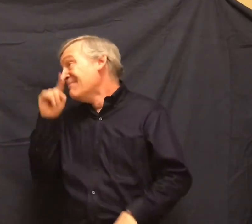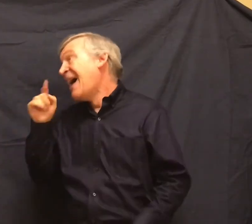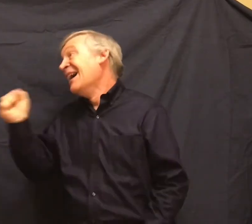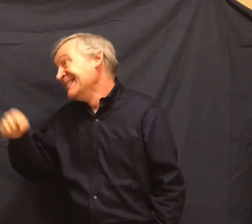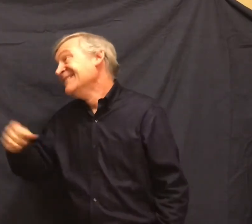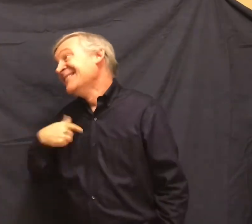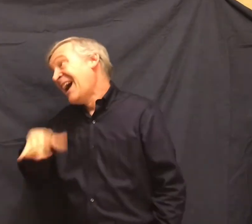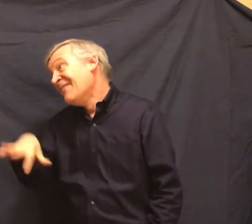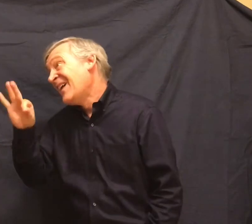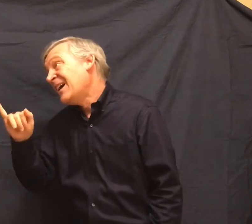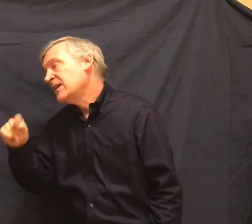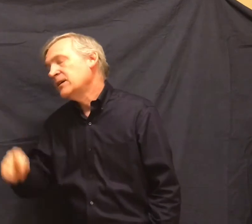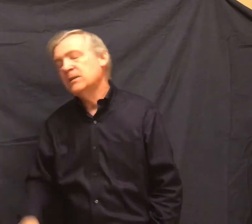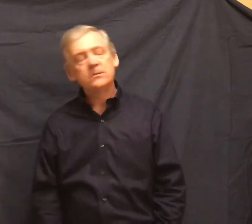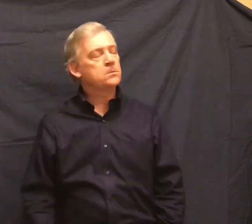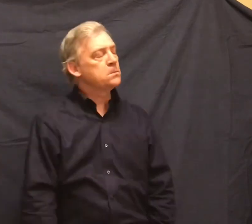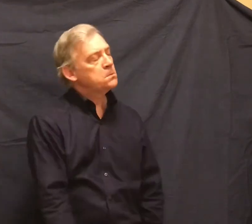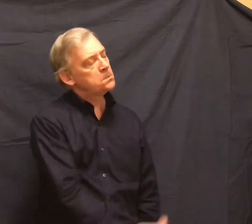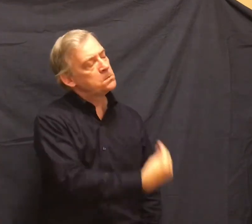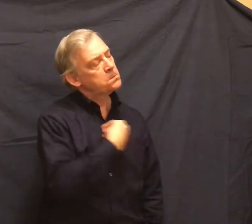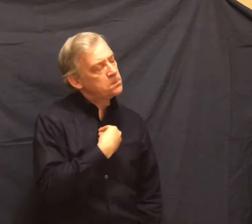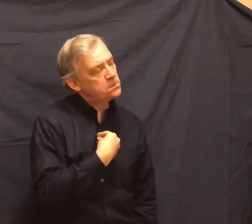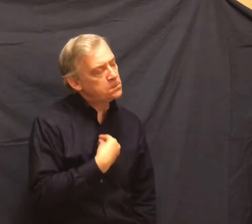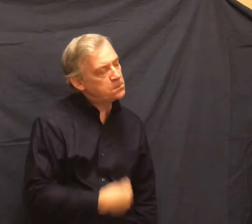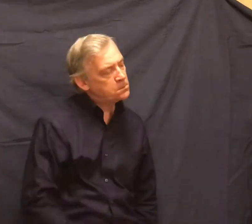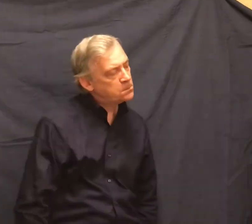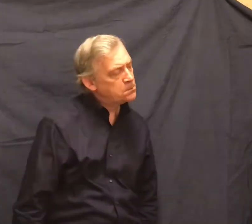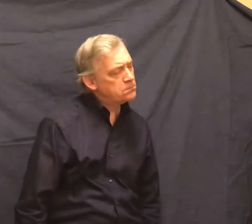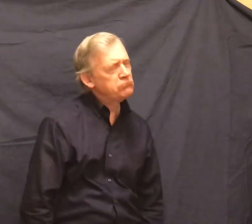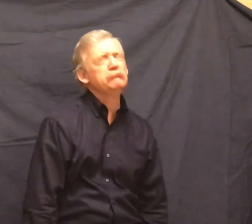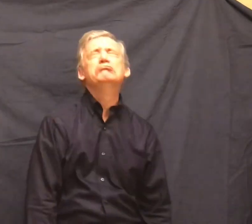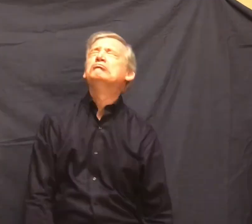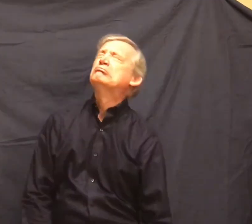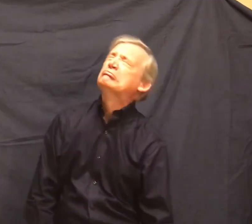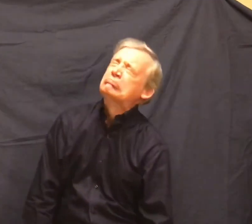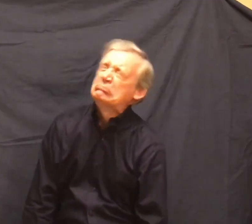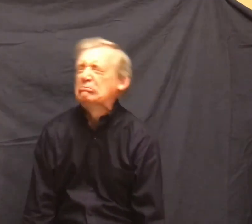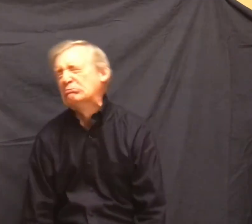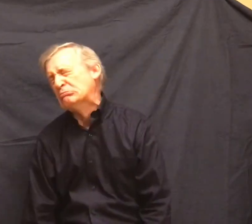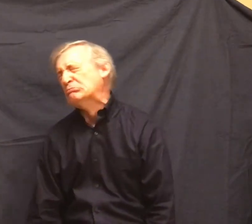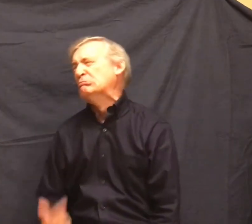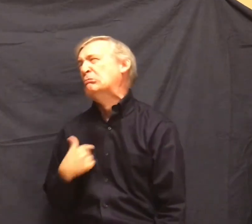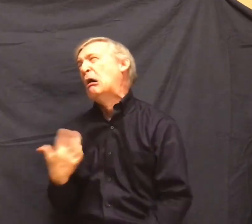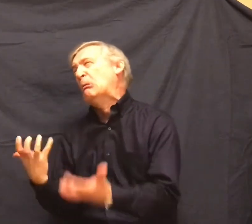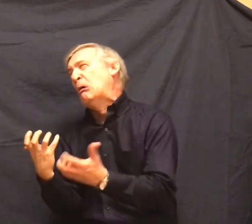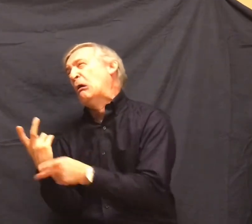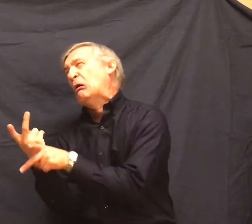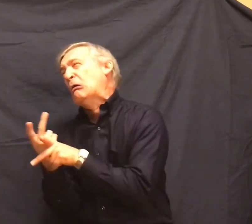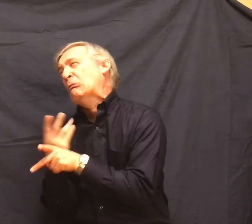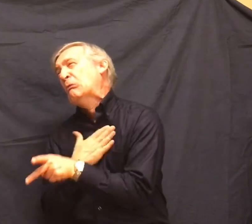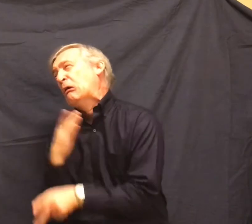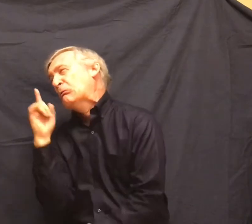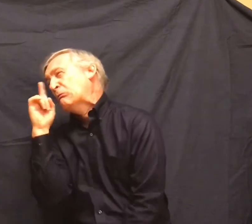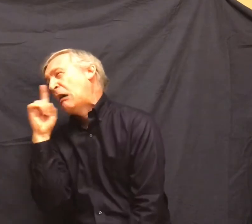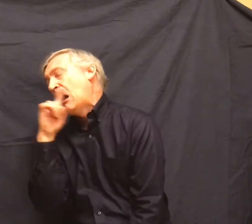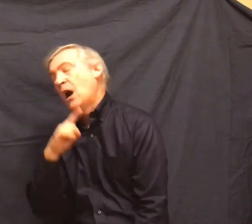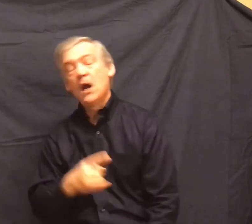Give it here, said George. Aw, leave me have it, George. Give it here.